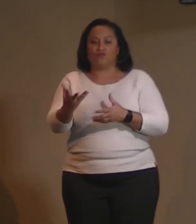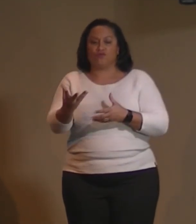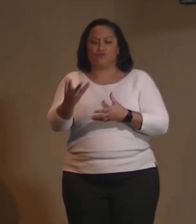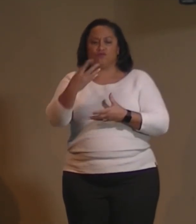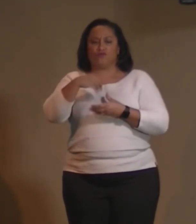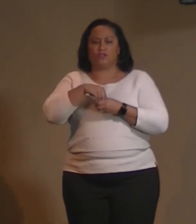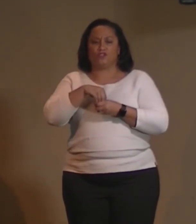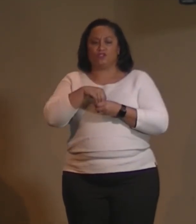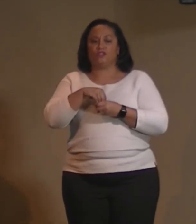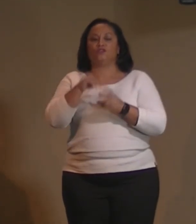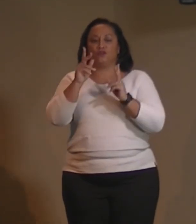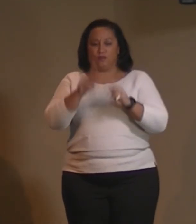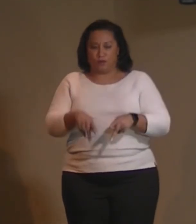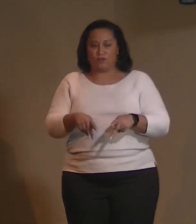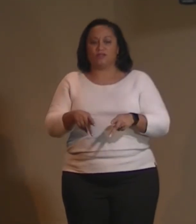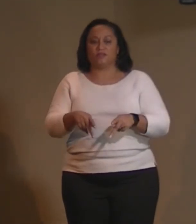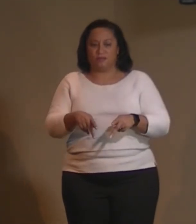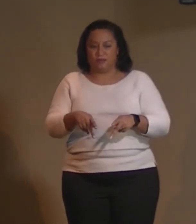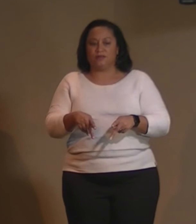what? Day five.